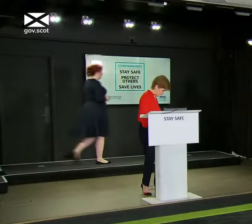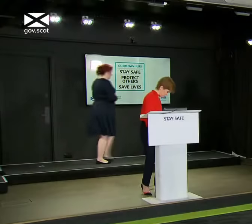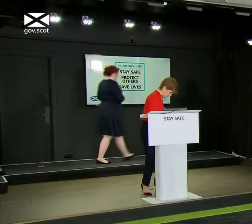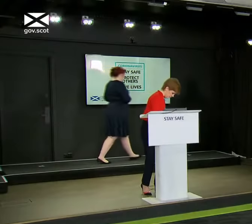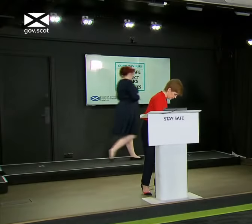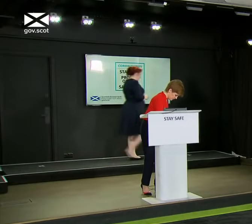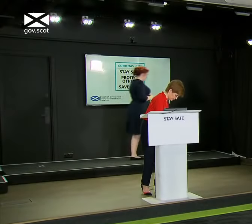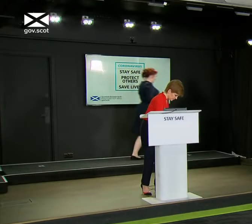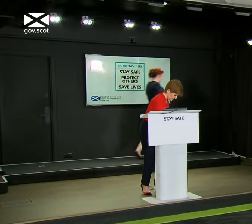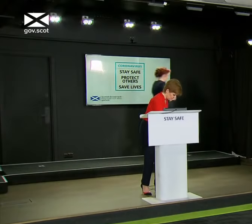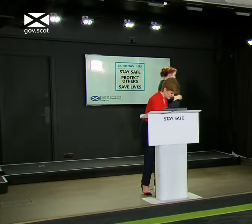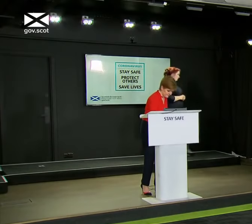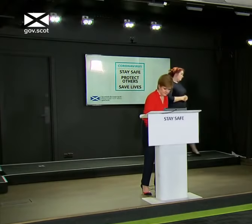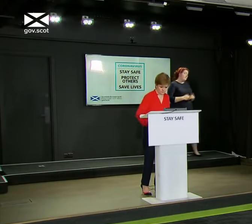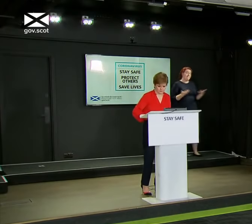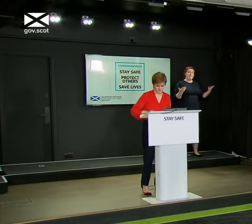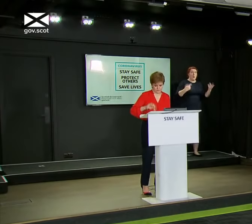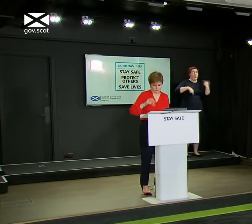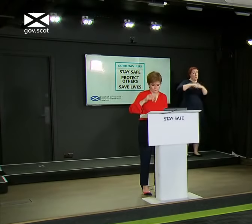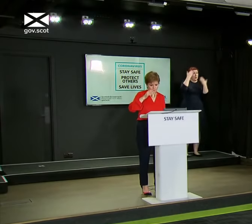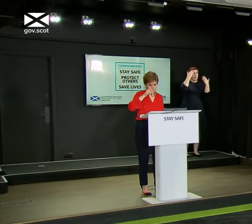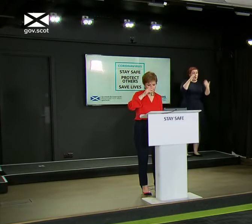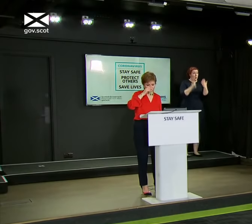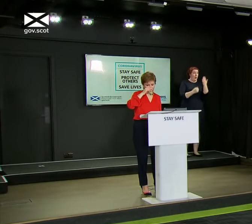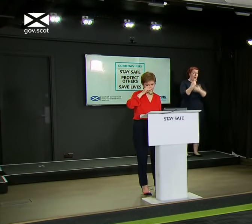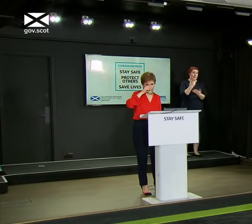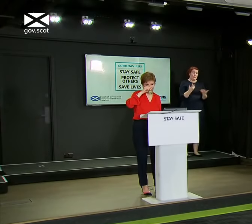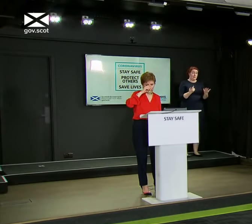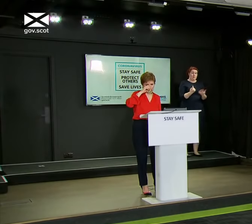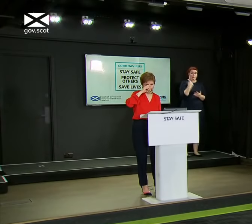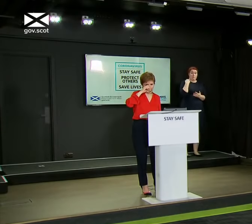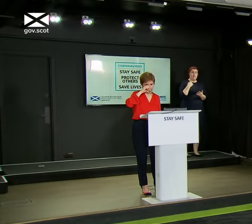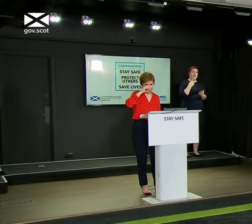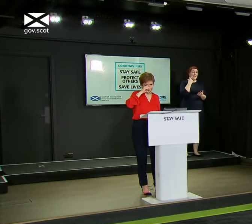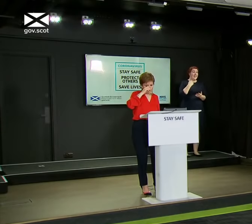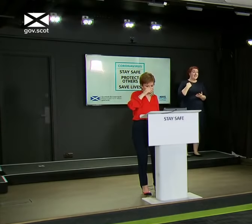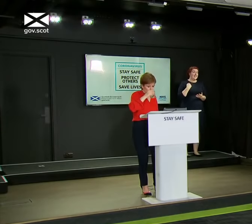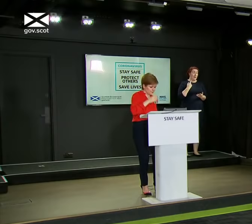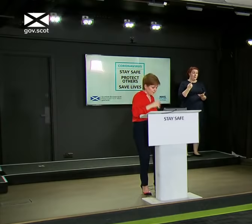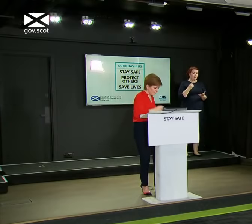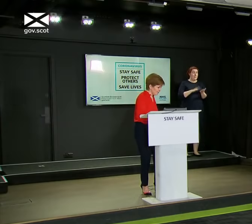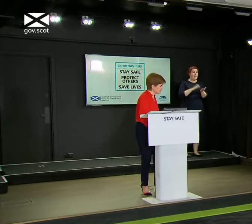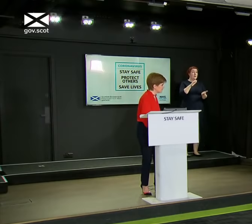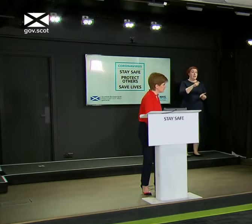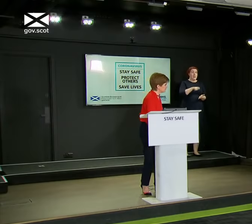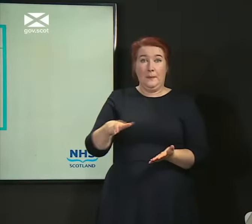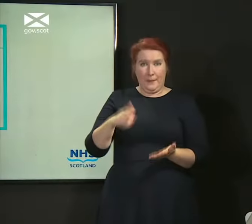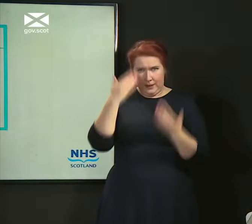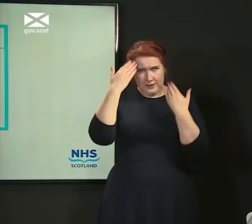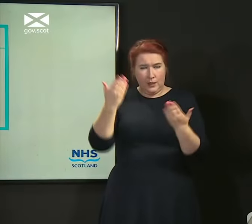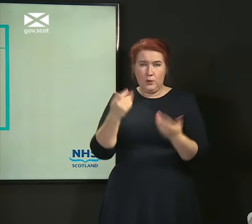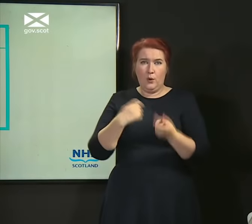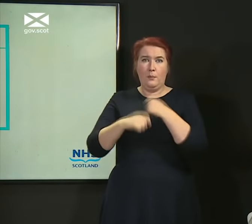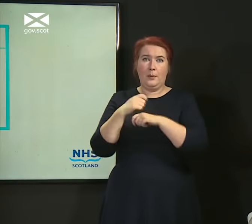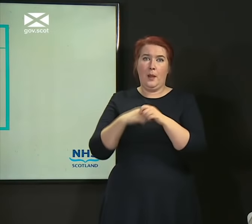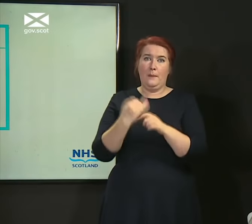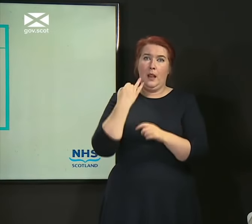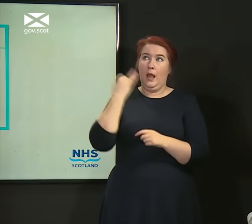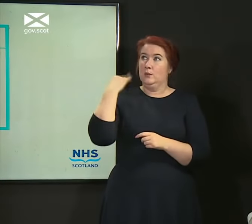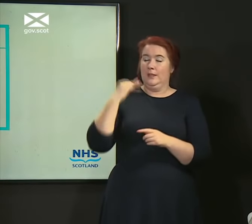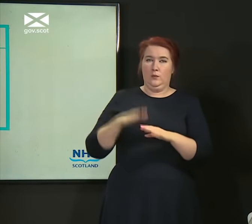Only that you don't know what's going to happen. people in Manchester on Thursday didn't know their numbers weren't going to go this Thursday as